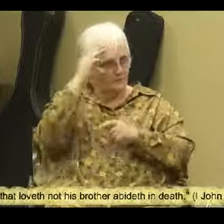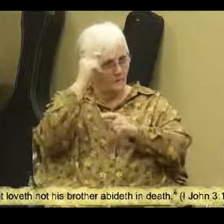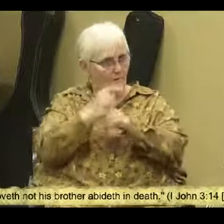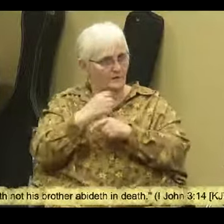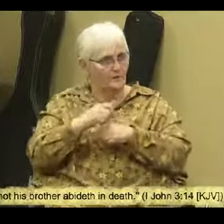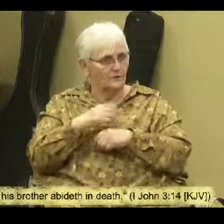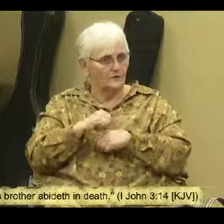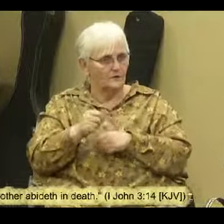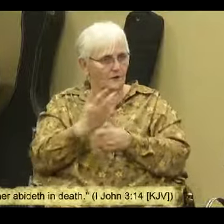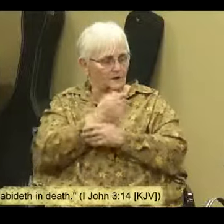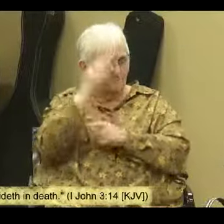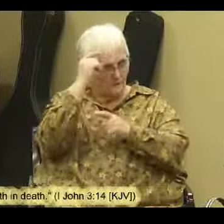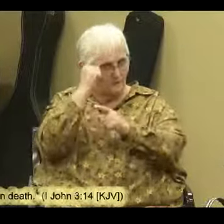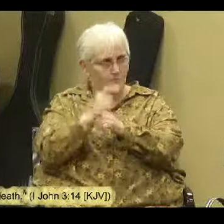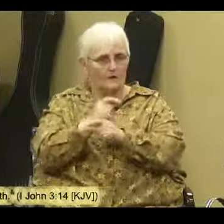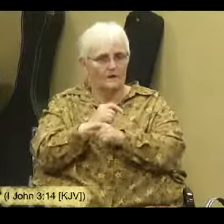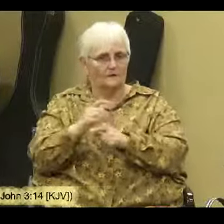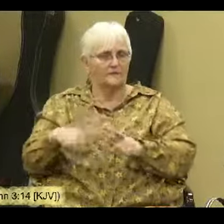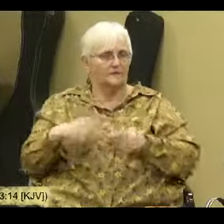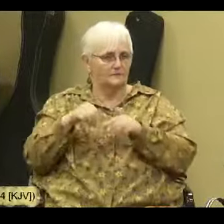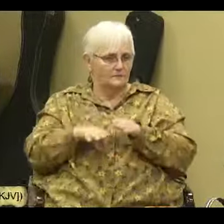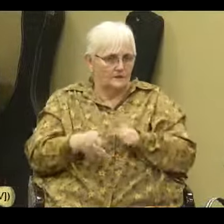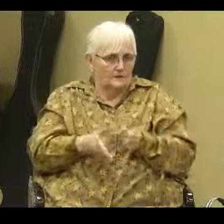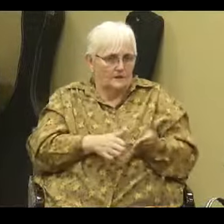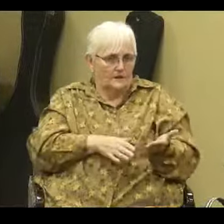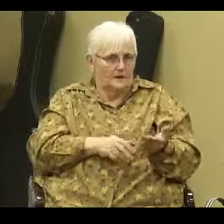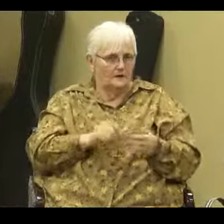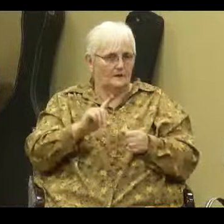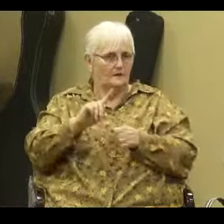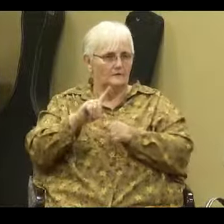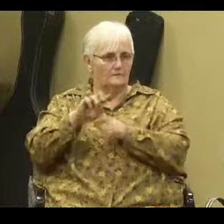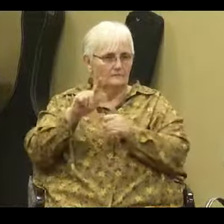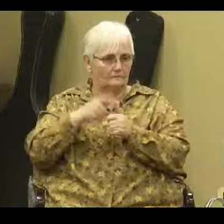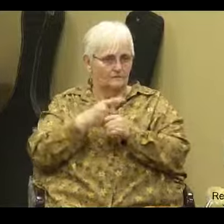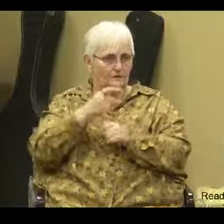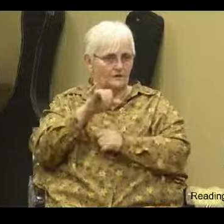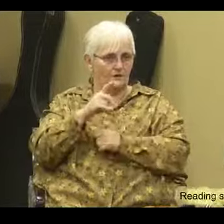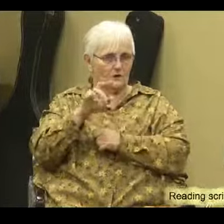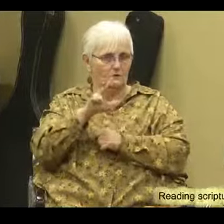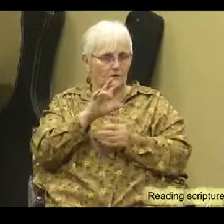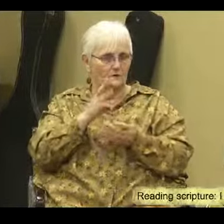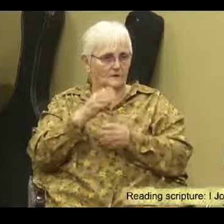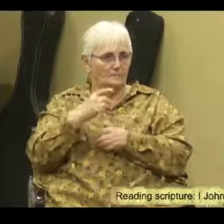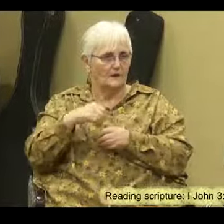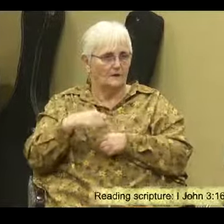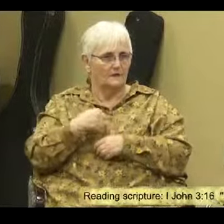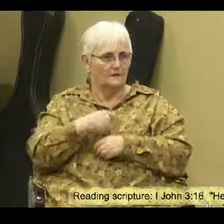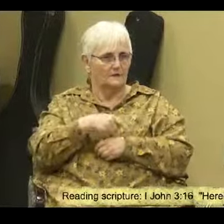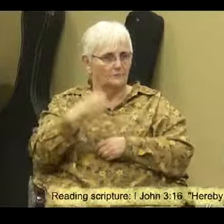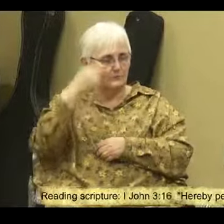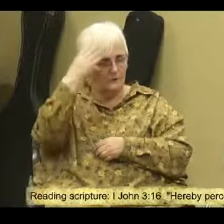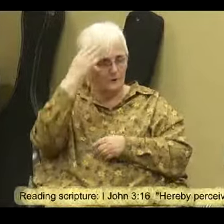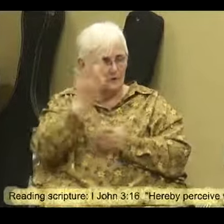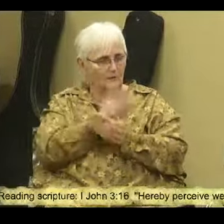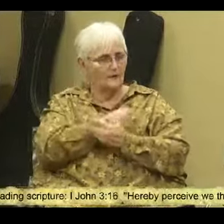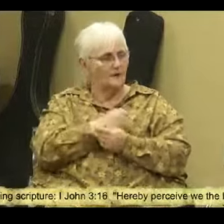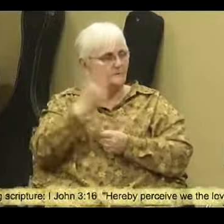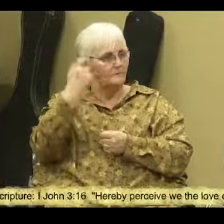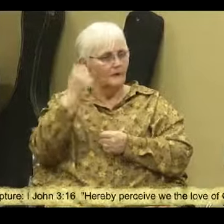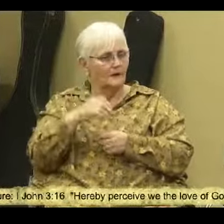does not love his brethren abides in death. 1 John 3.16 By this we know love because He laid down